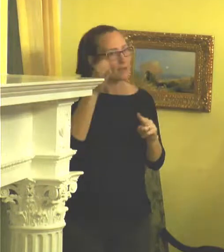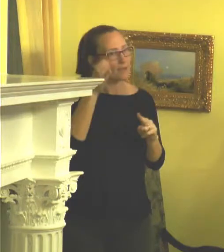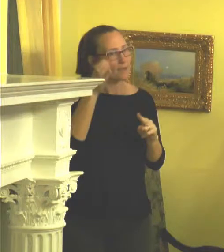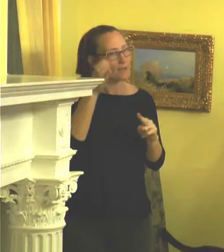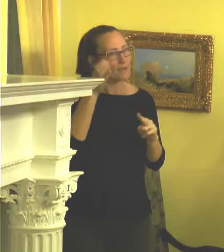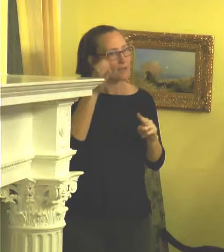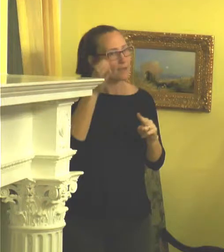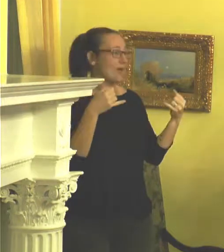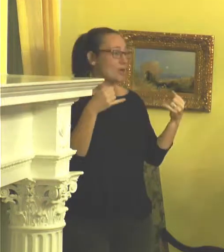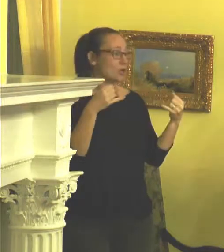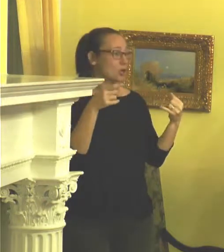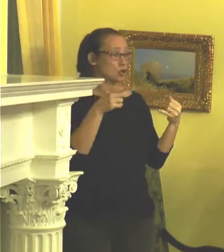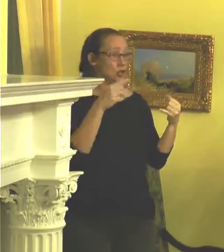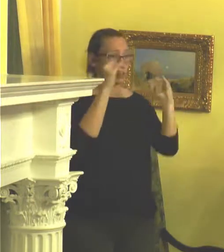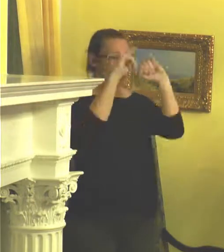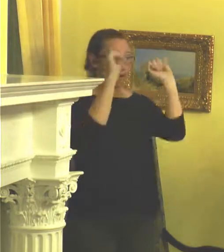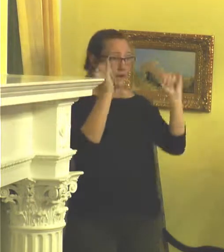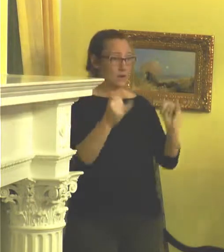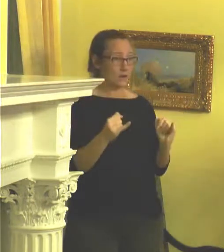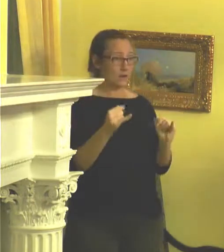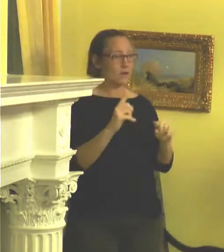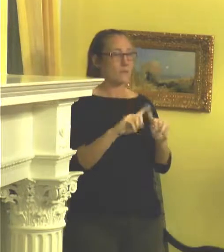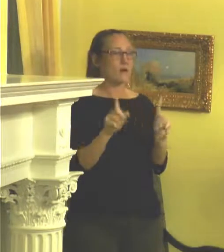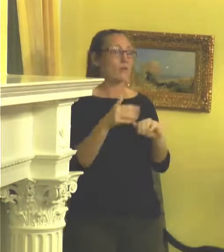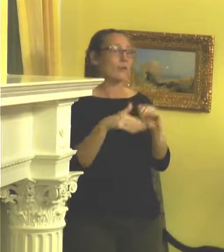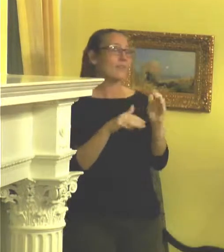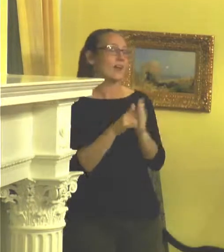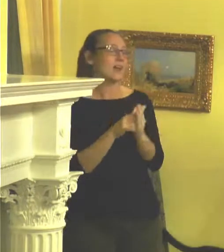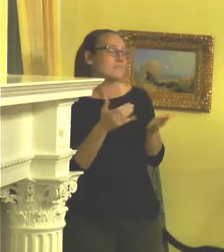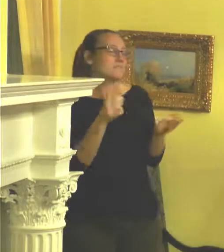around her. But outside of that, it's not really planned.